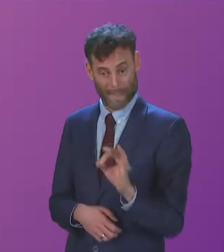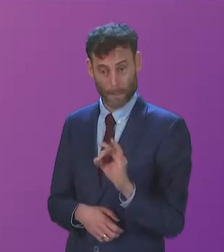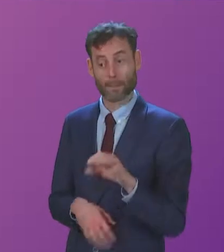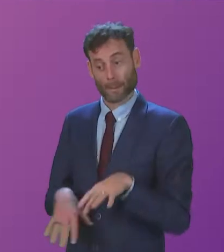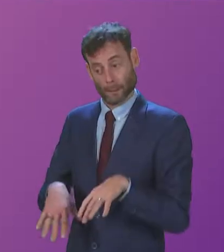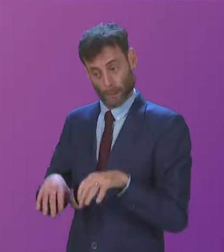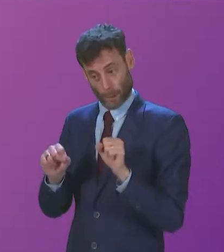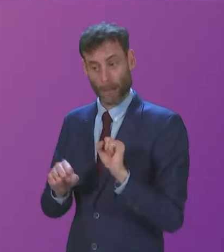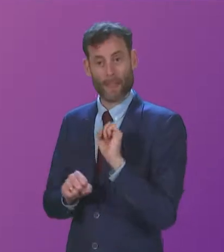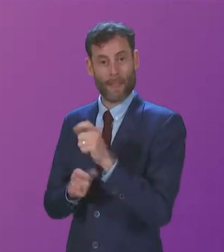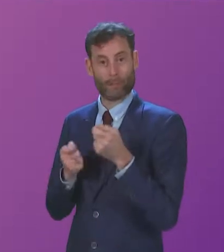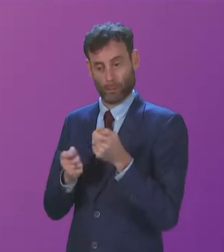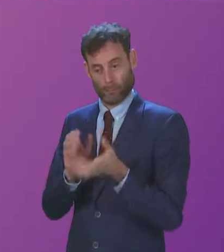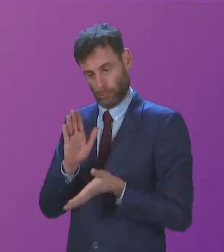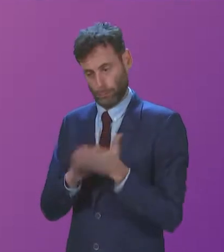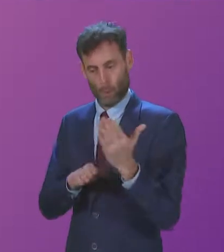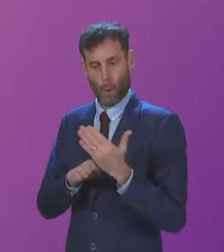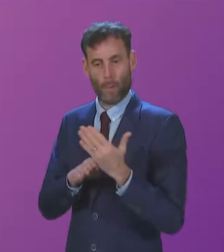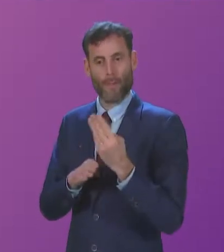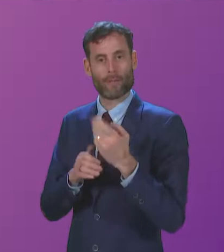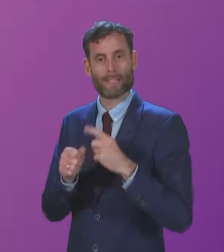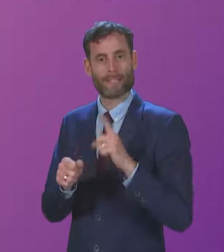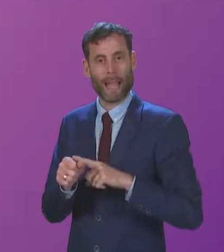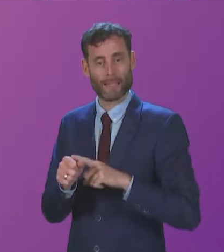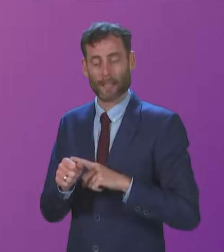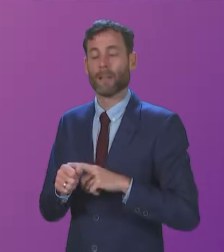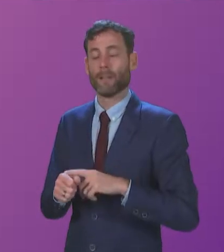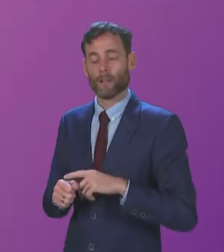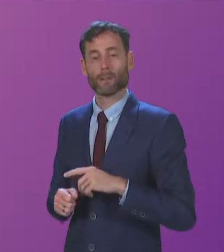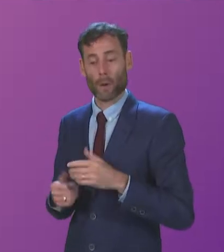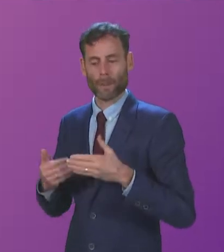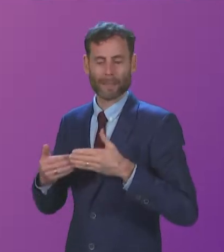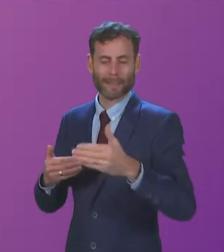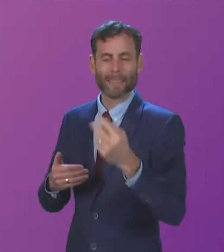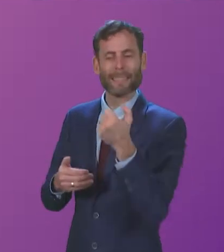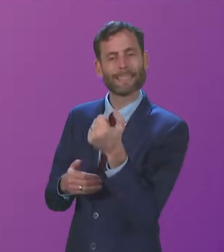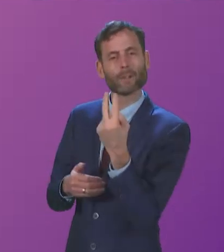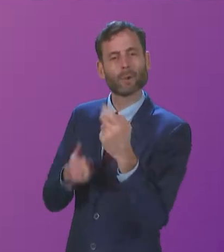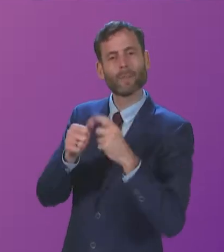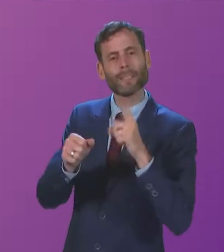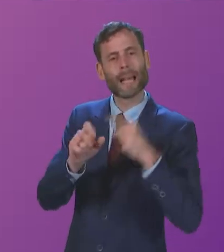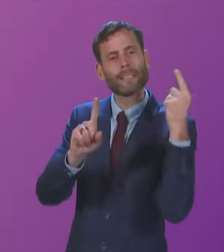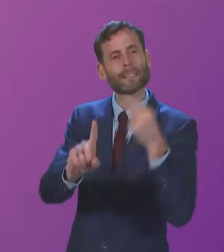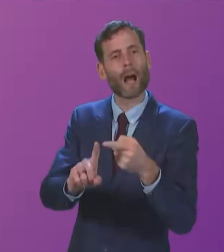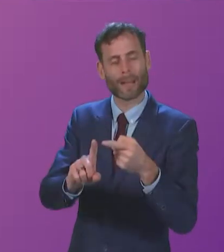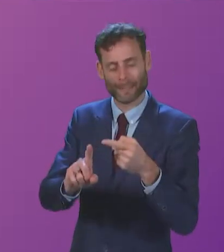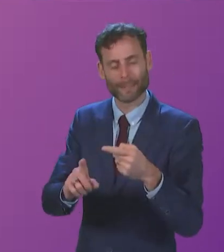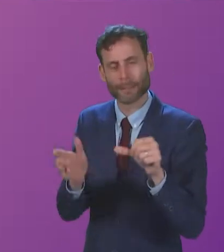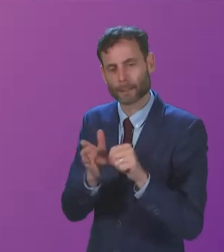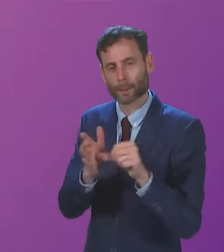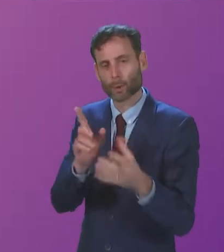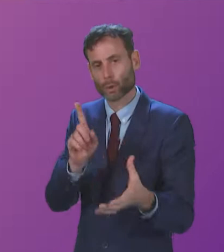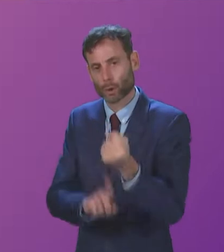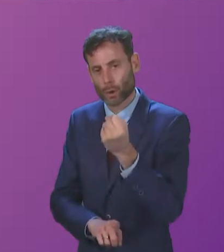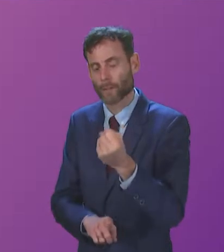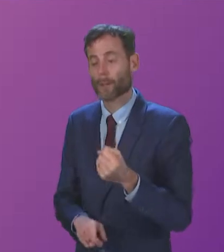was met. We know it's more challenging for that 62-day target. So that's why a lot of our investment goes into the diagnostic piece. And that's why I was pleased that